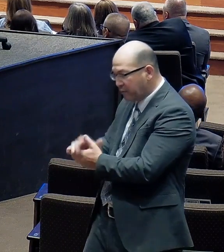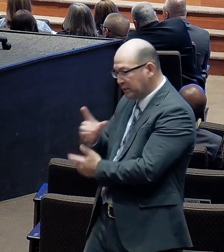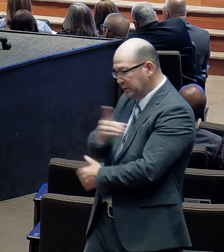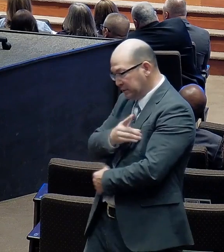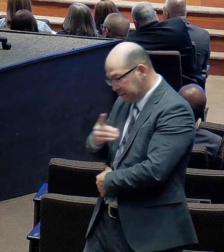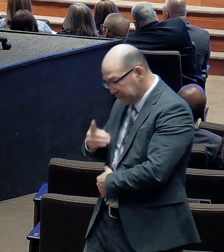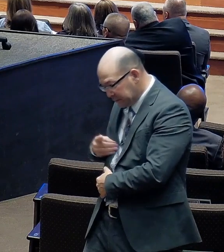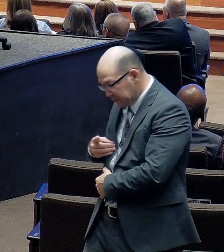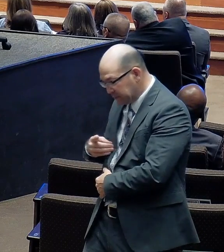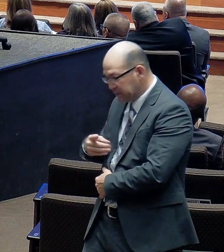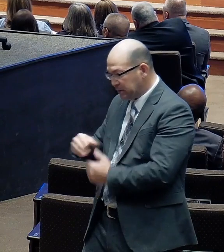Baptist Church.